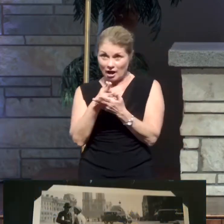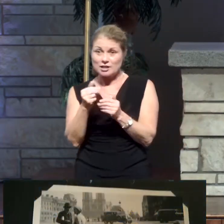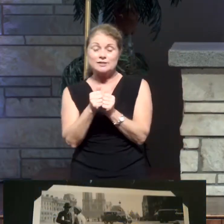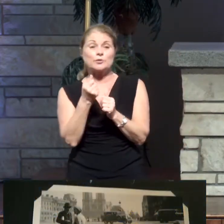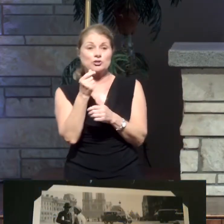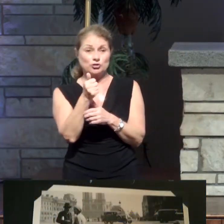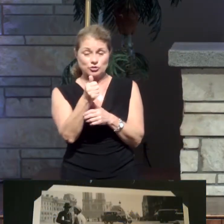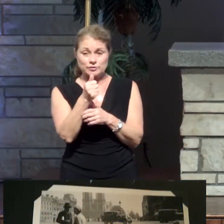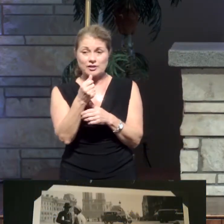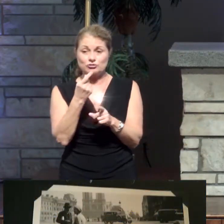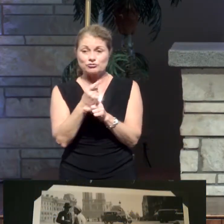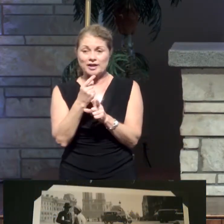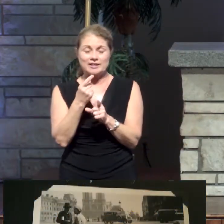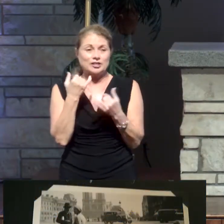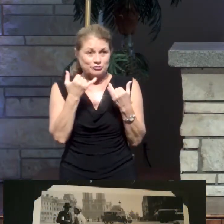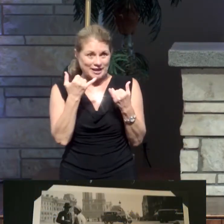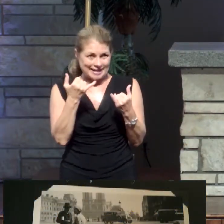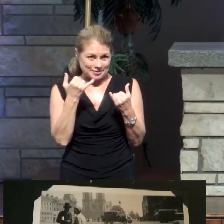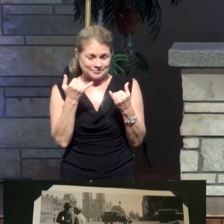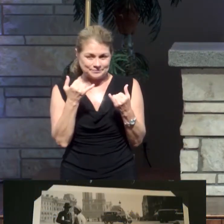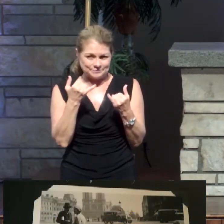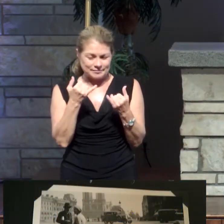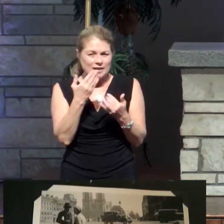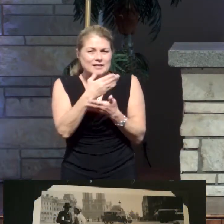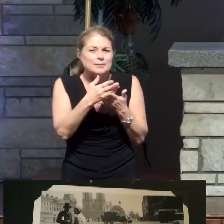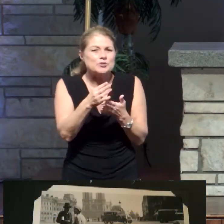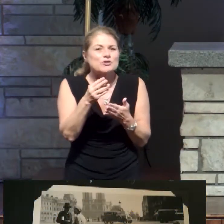What are some of your favorite memories?